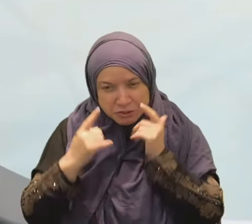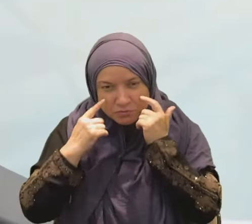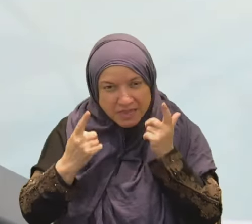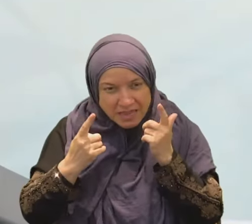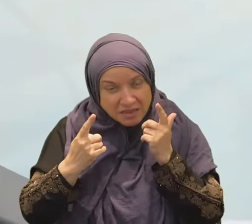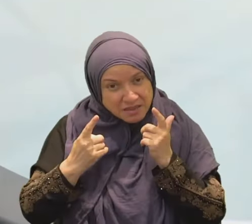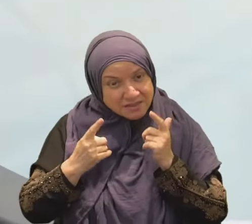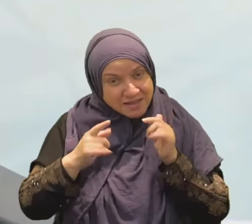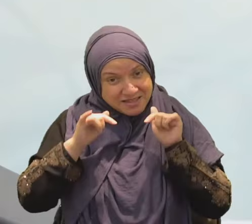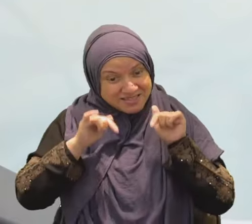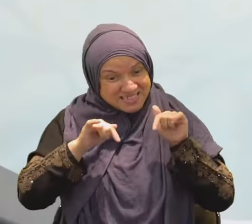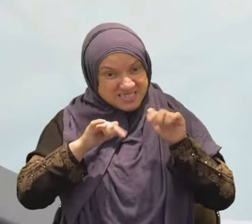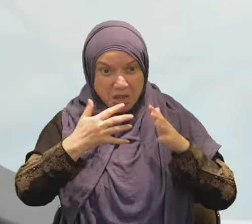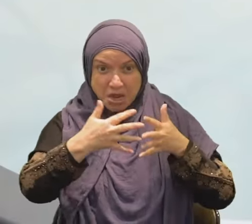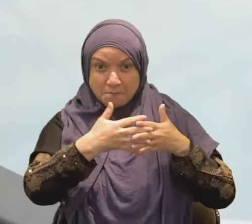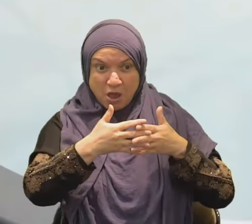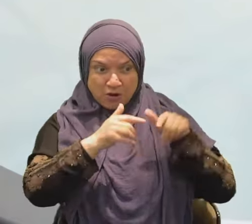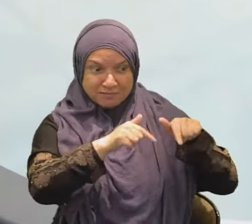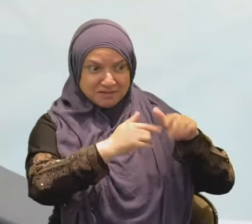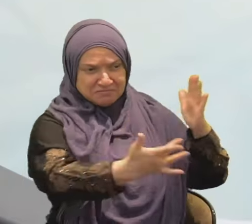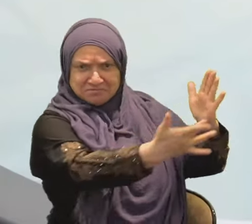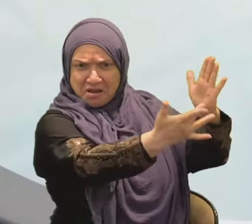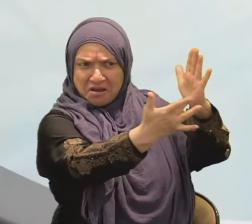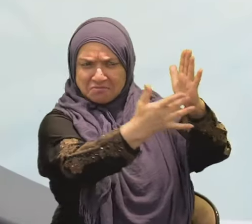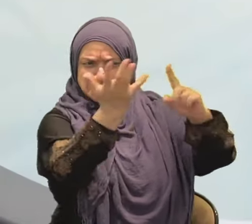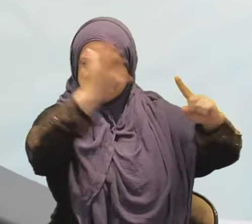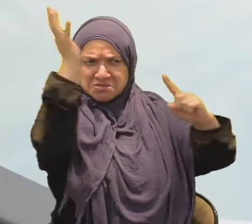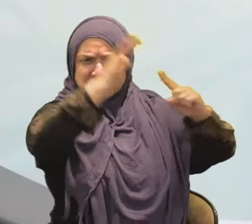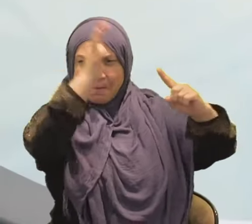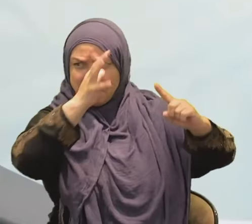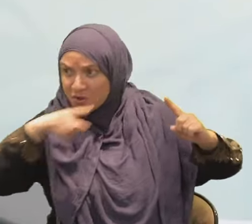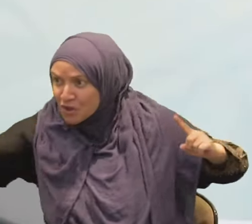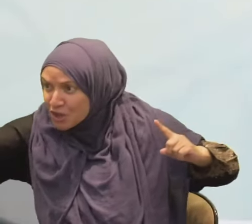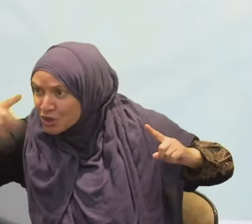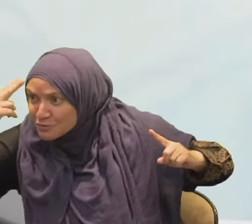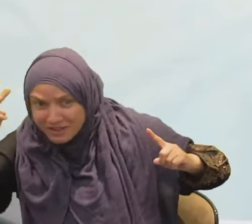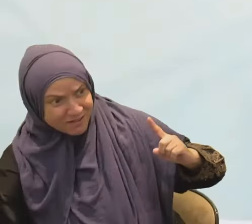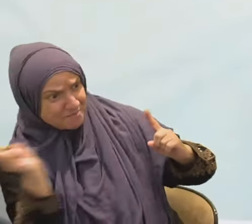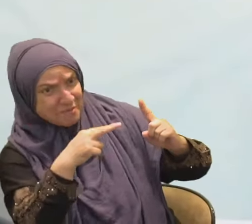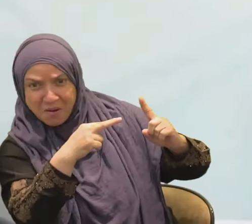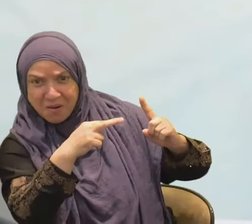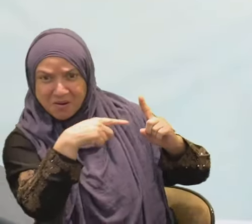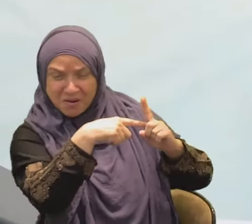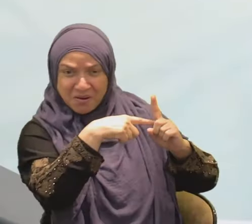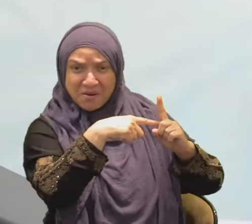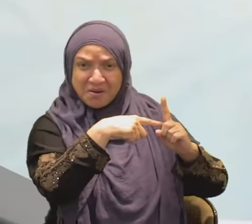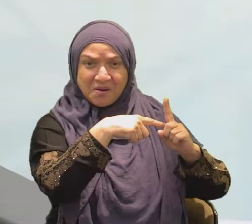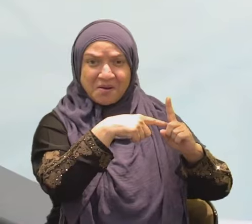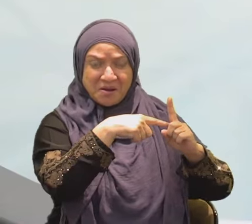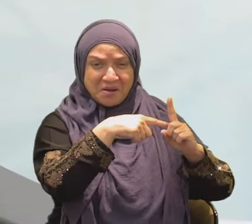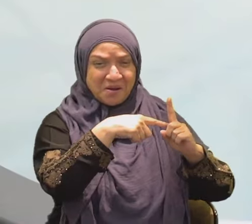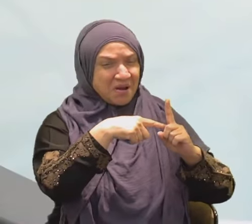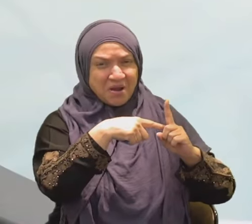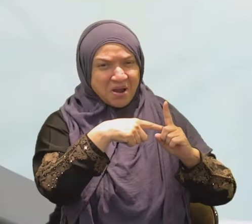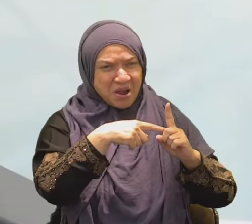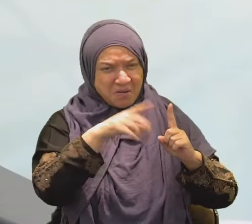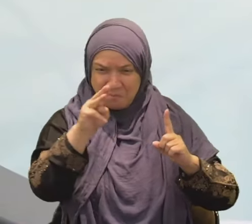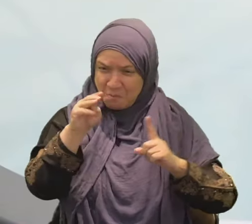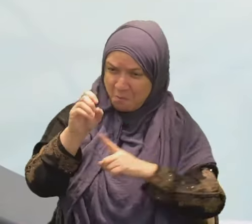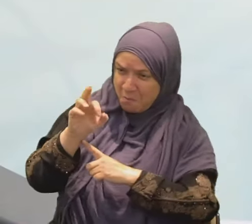How is this? You might disagree with me. I was thinking a lot about why this issue is coming.